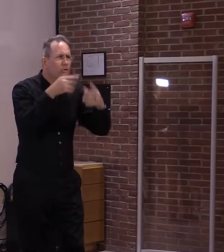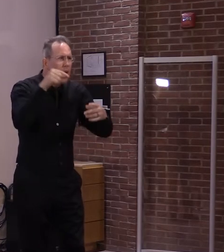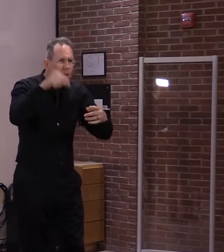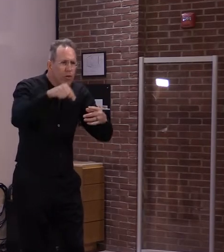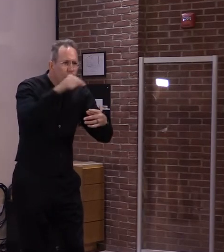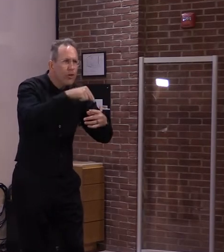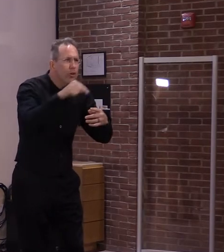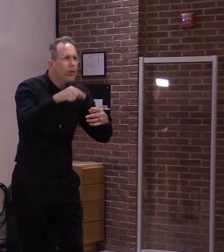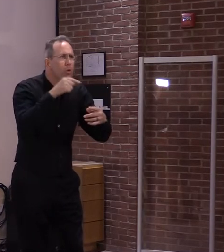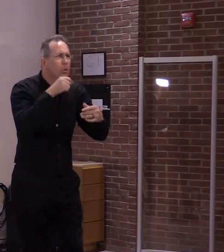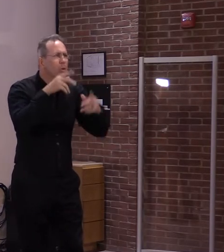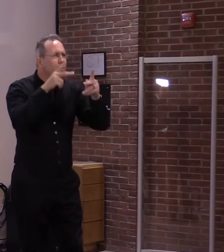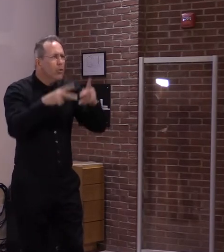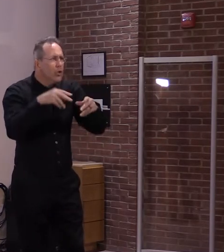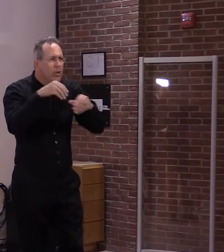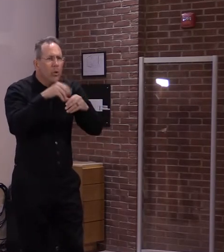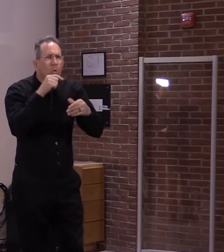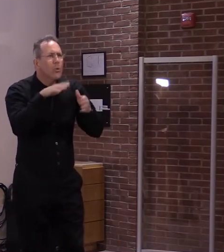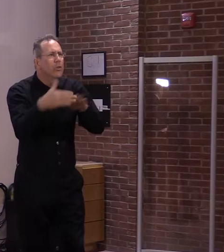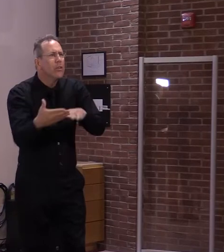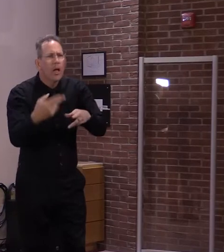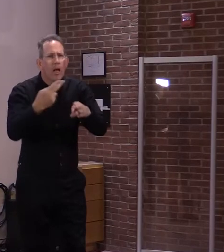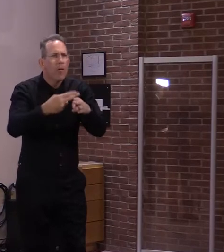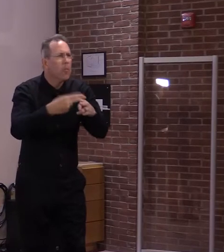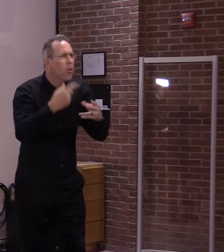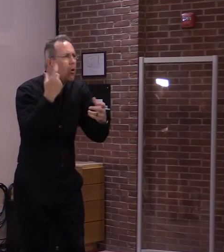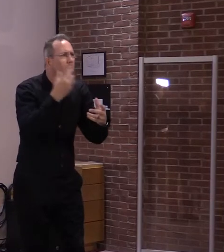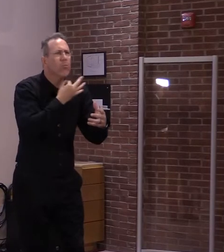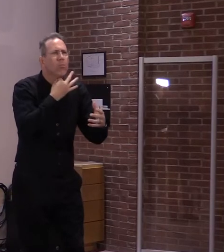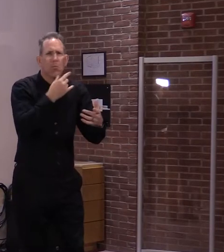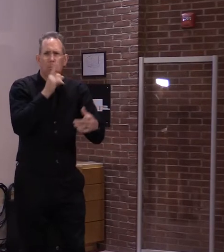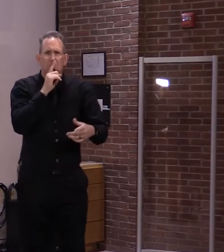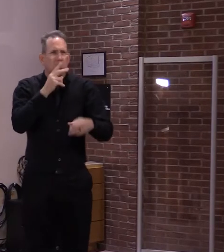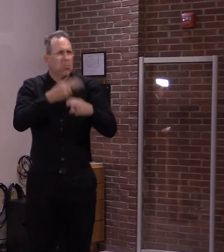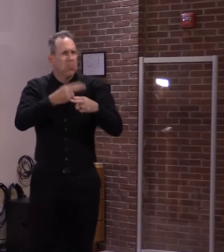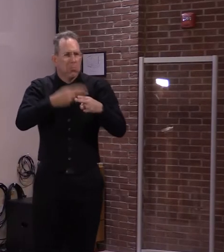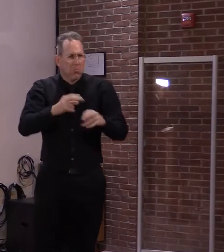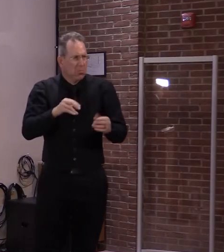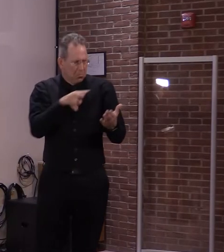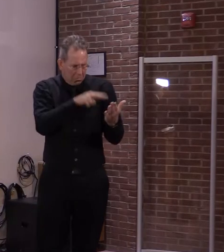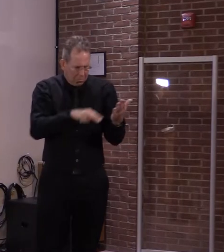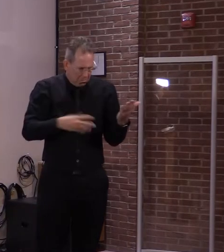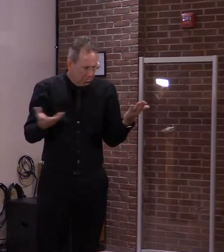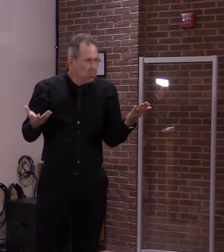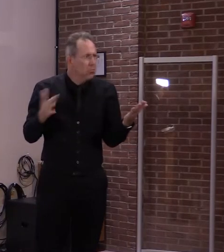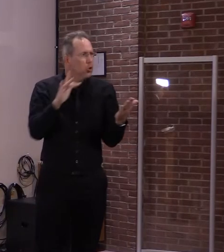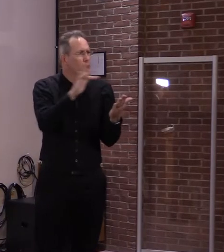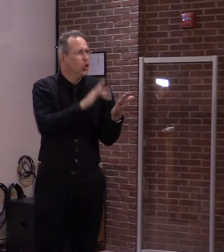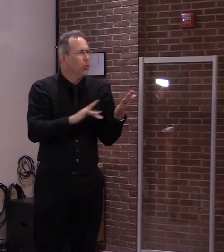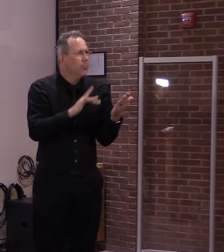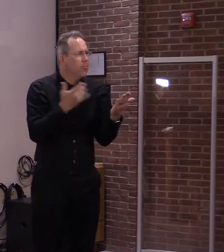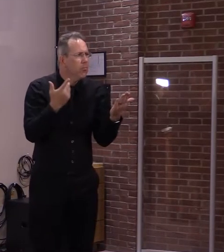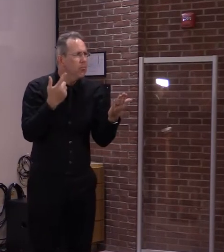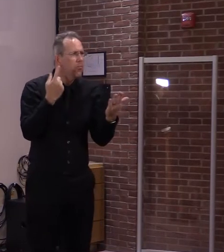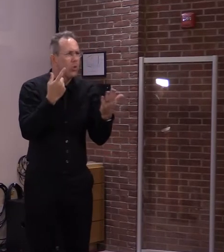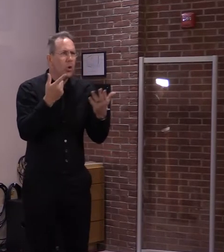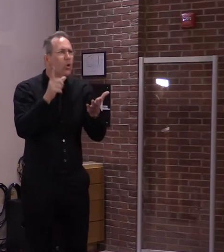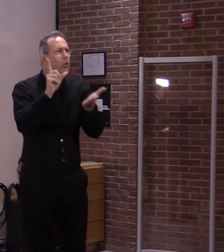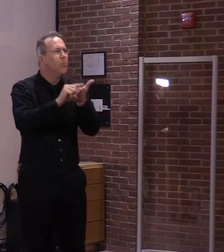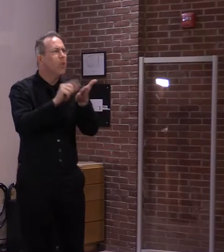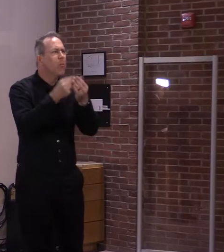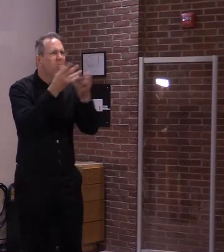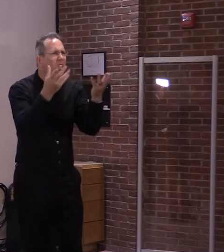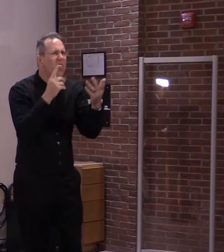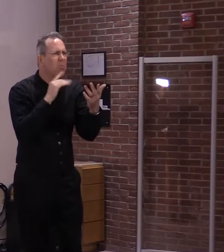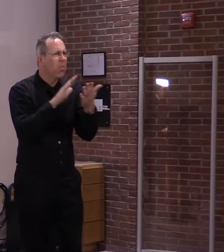crashes. So even though the obituary is going to be in the paper probably tomorrow and the test certificates public and the